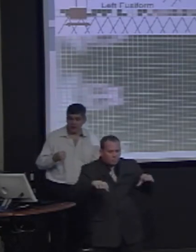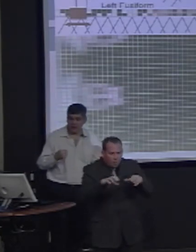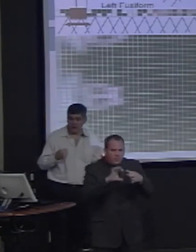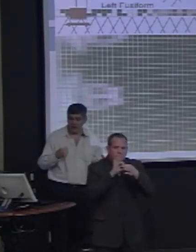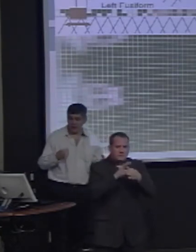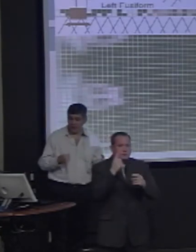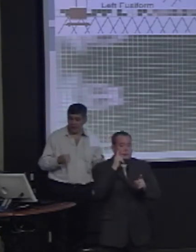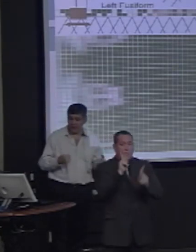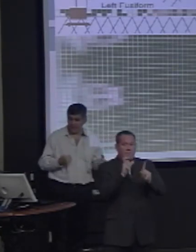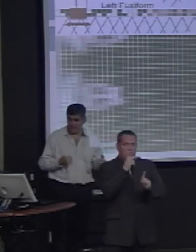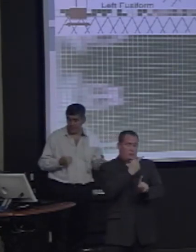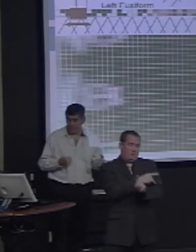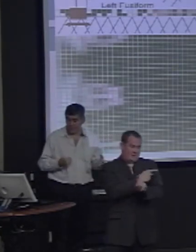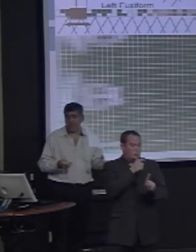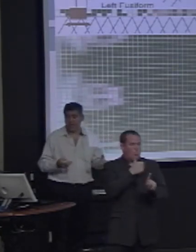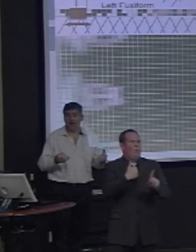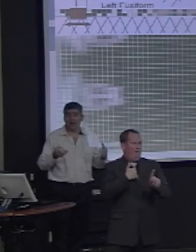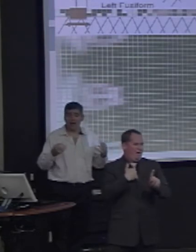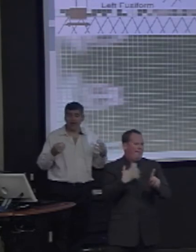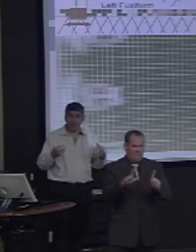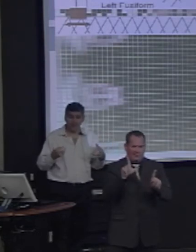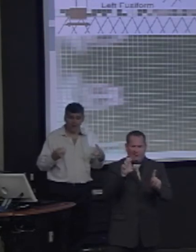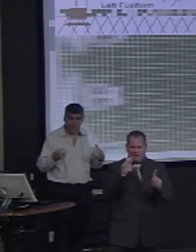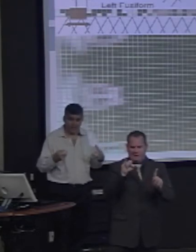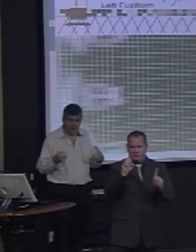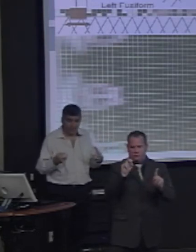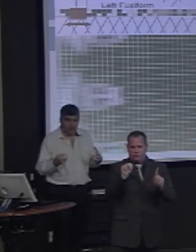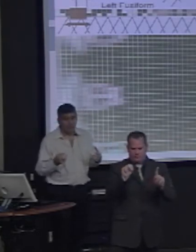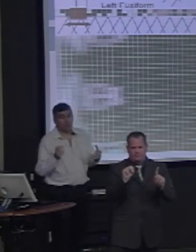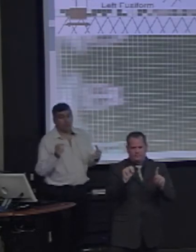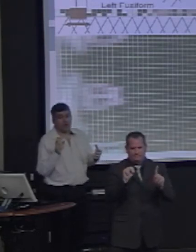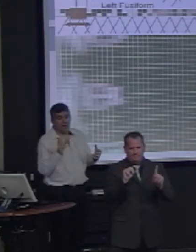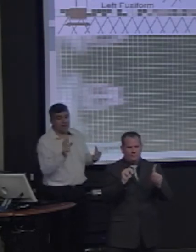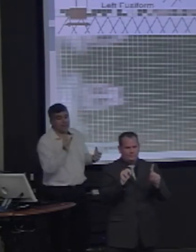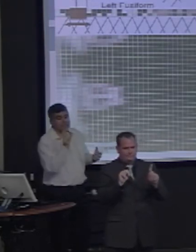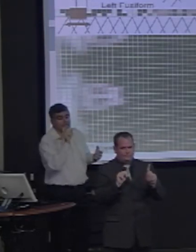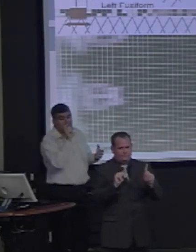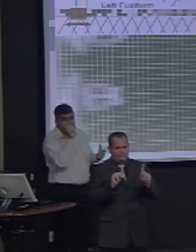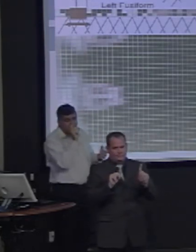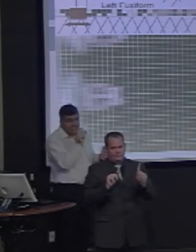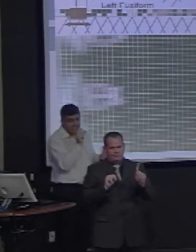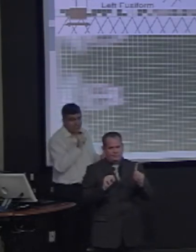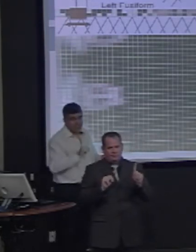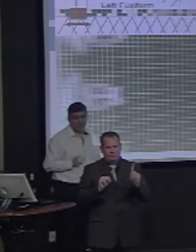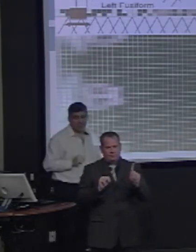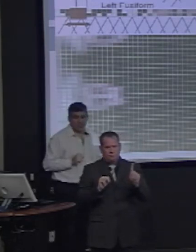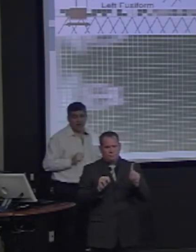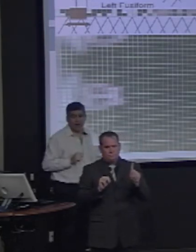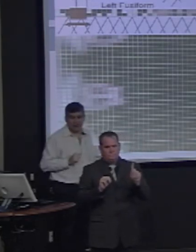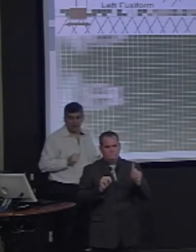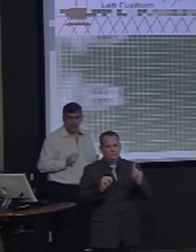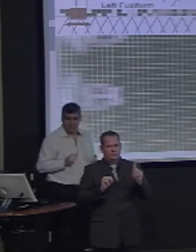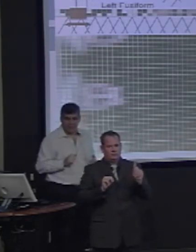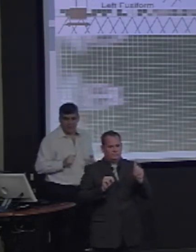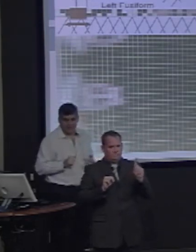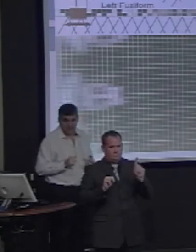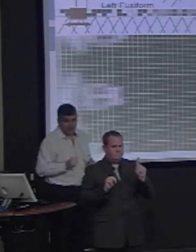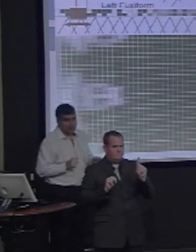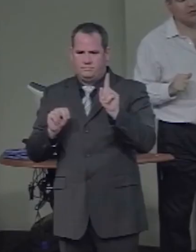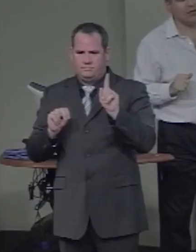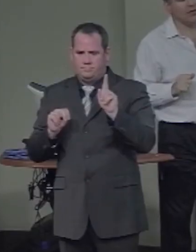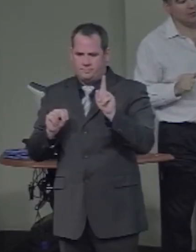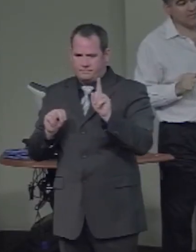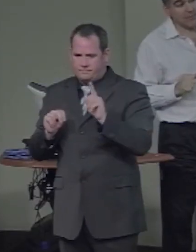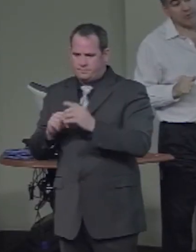the pure alexics. And I'll do that by lesioning the model, that is to